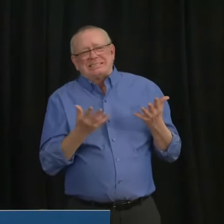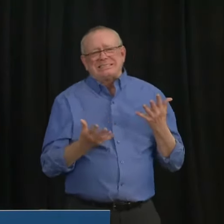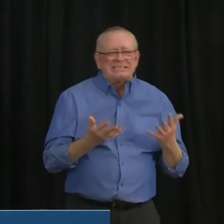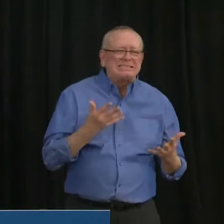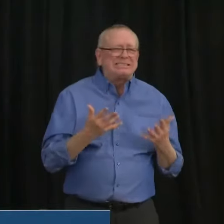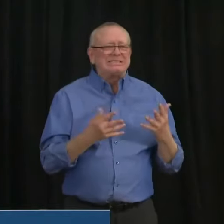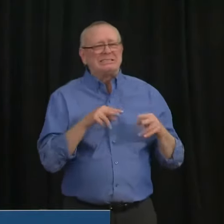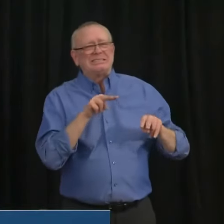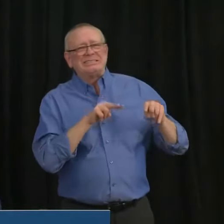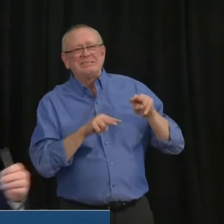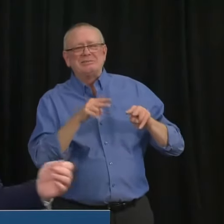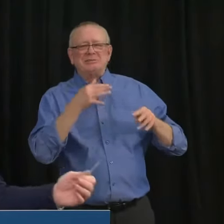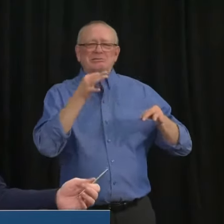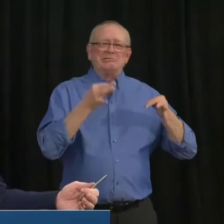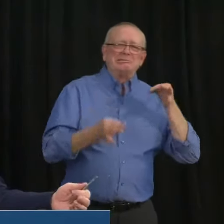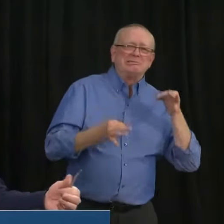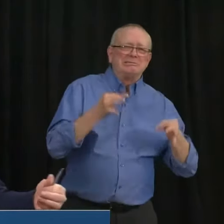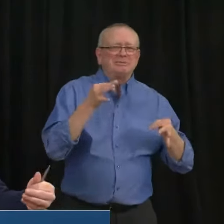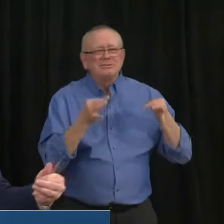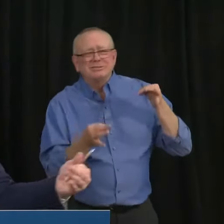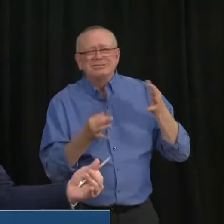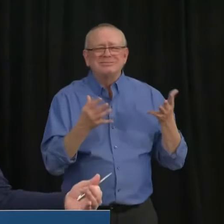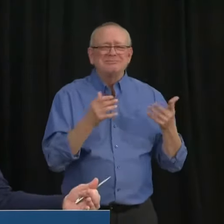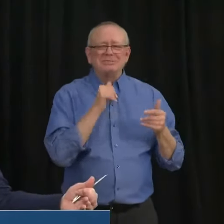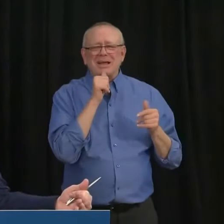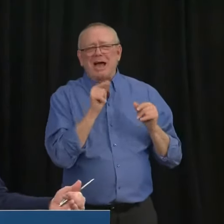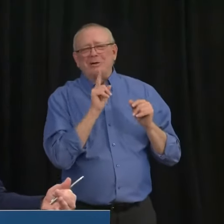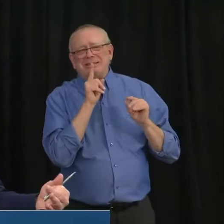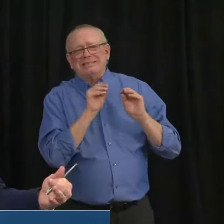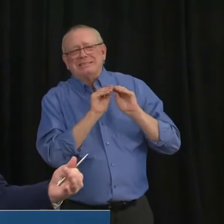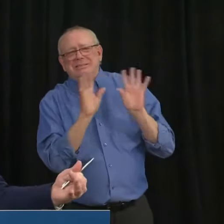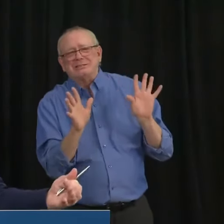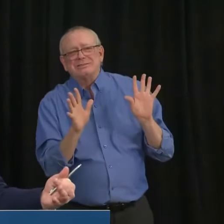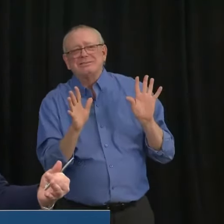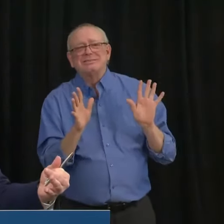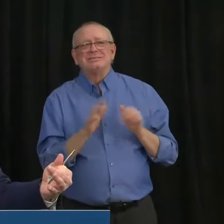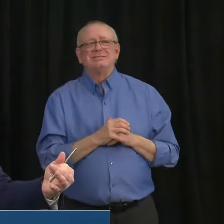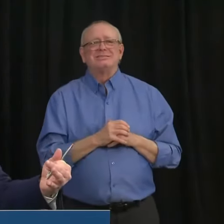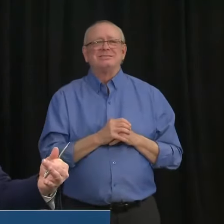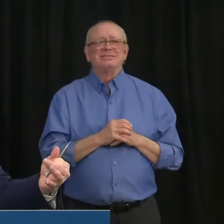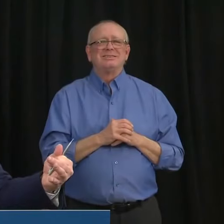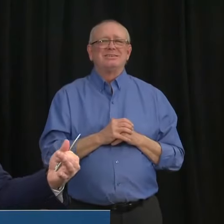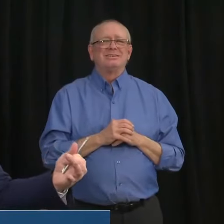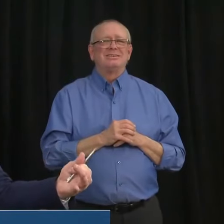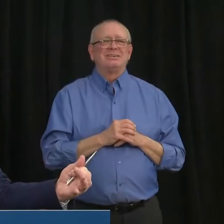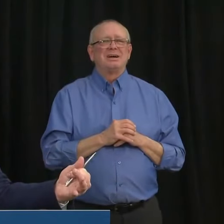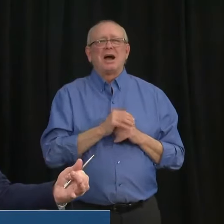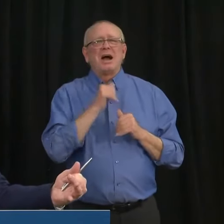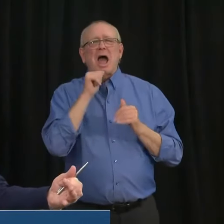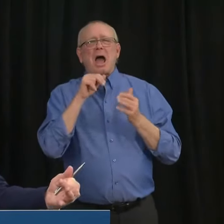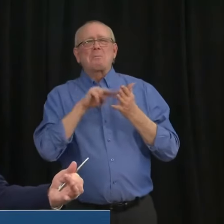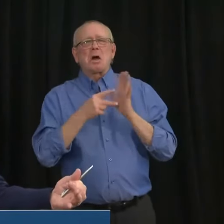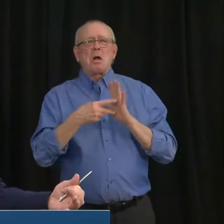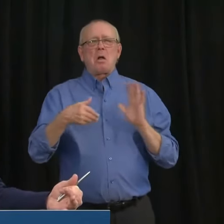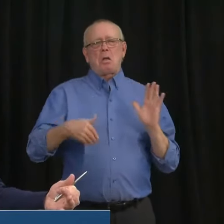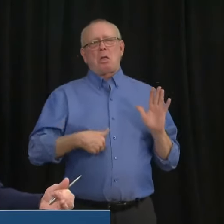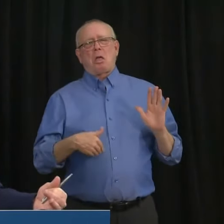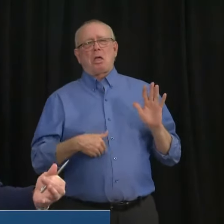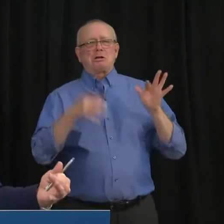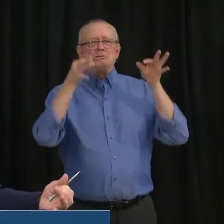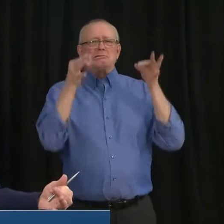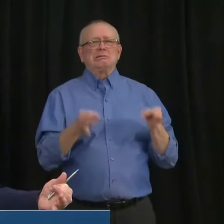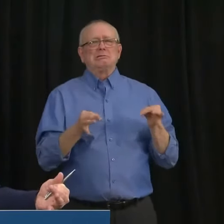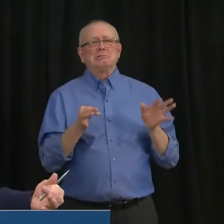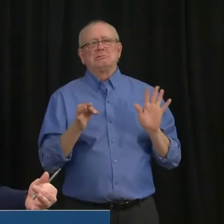about what our, our, and, and this is based as well on data from, not intuition, but, but general learnings